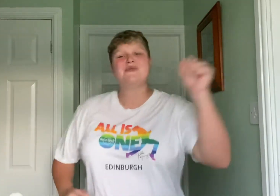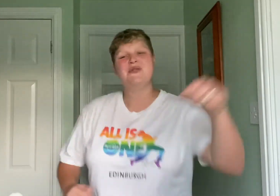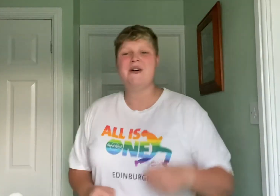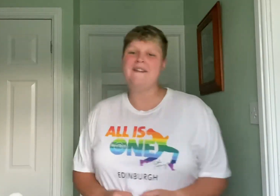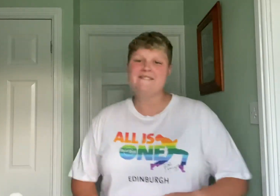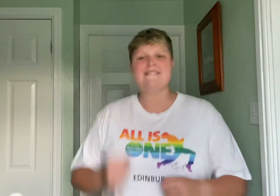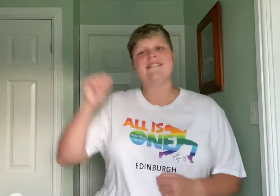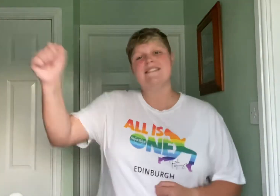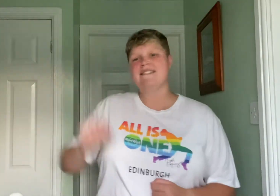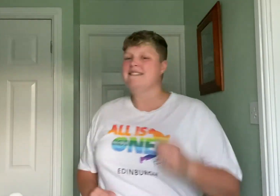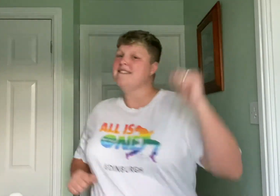We'll be right back.